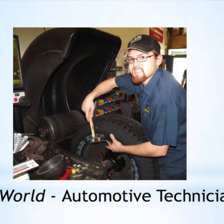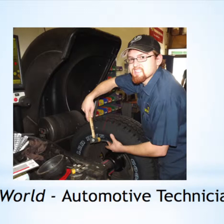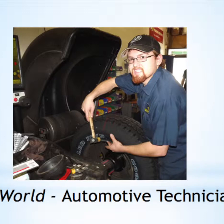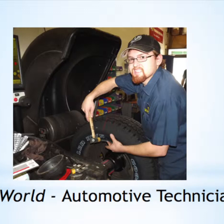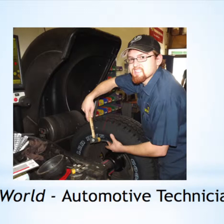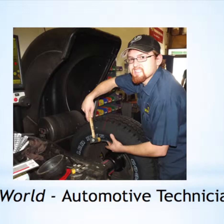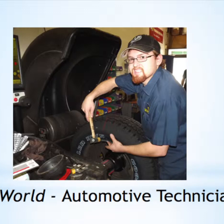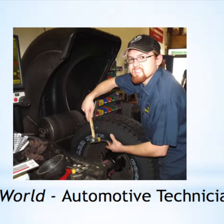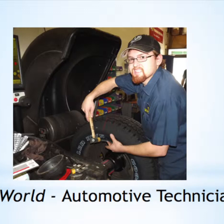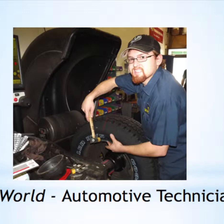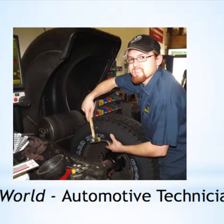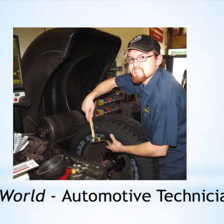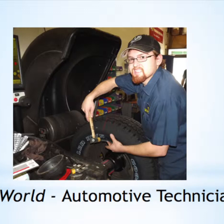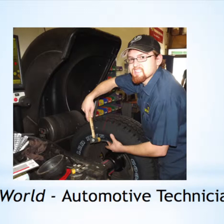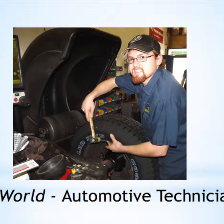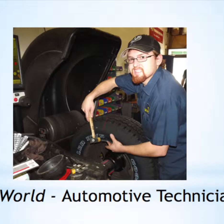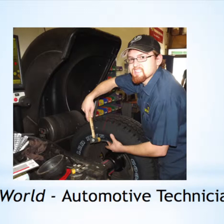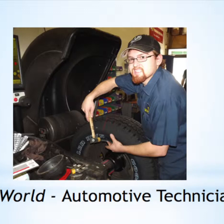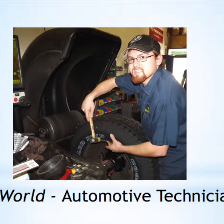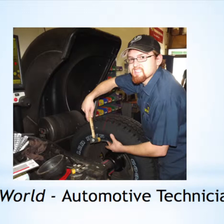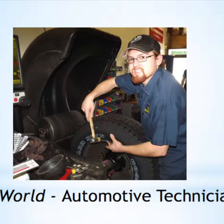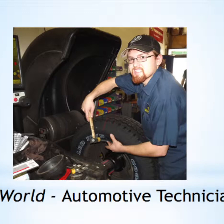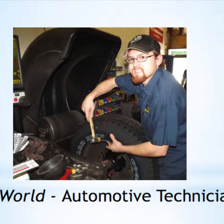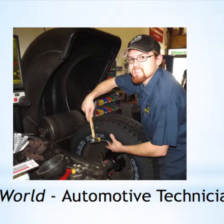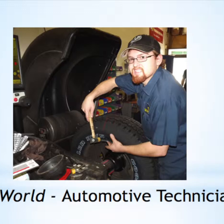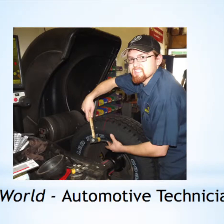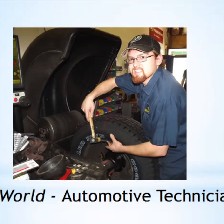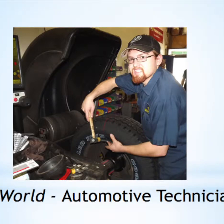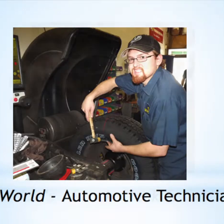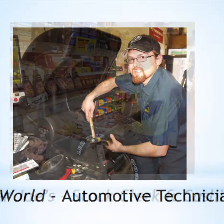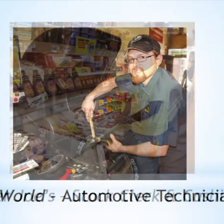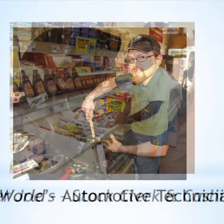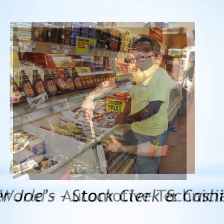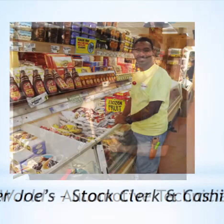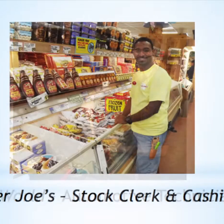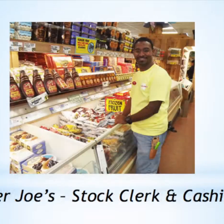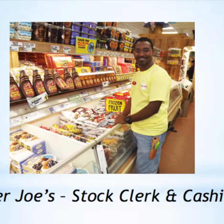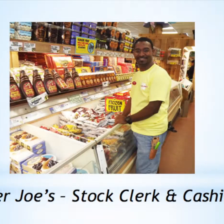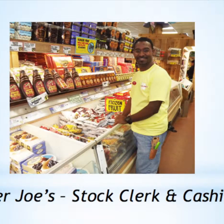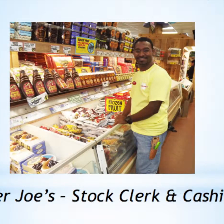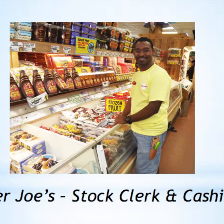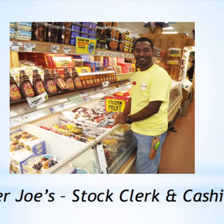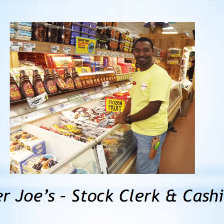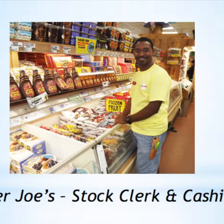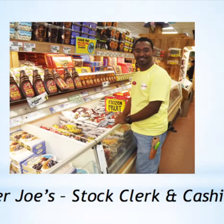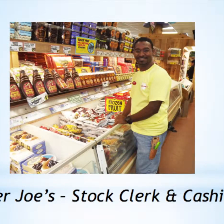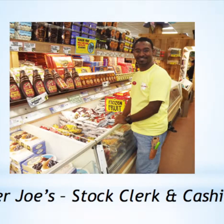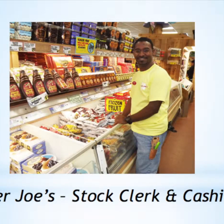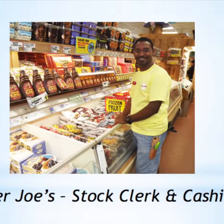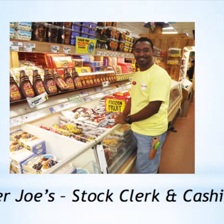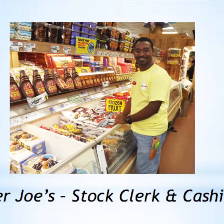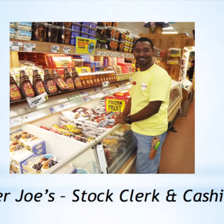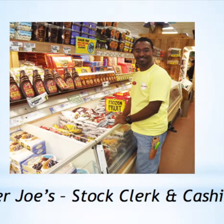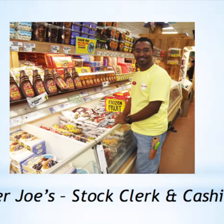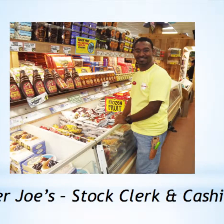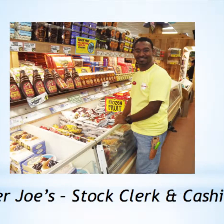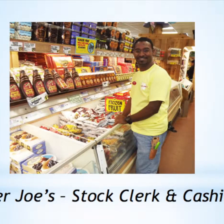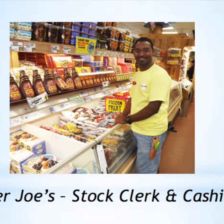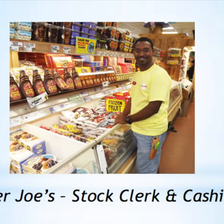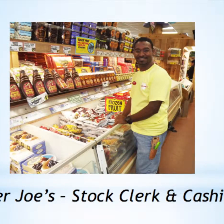how to compensate, work harder, prove themselves, prove that they are qualified to perform